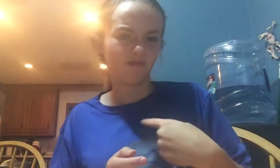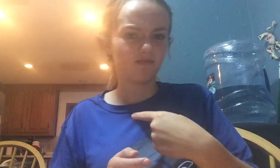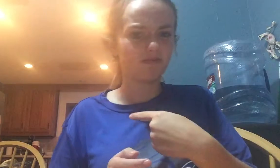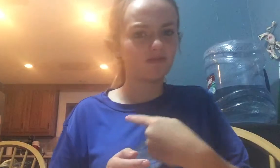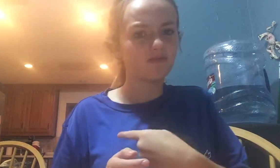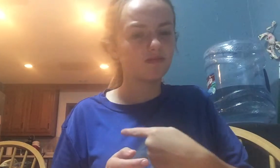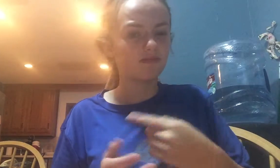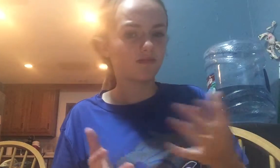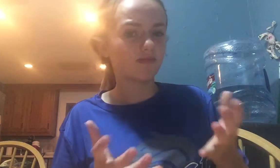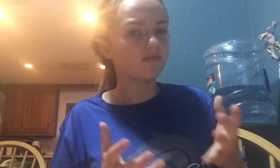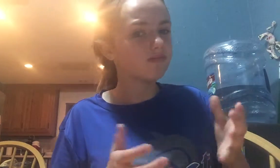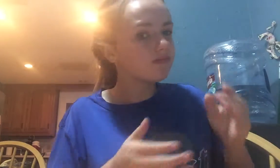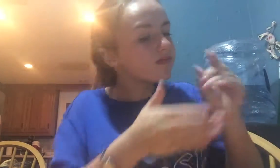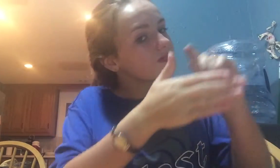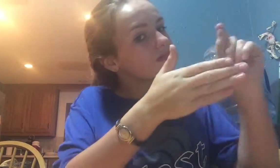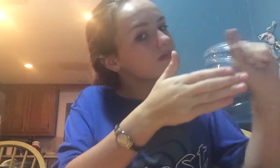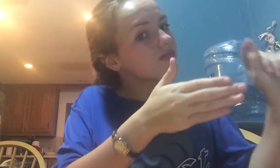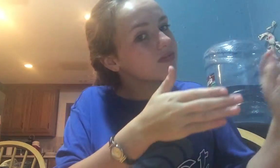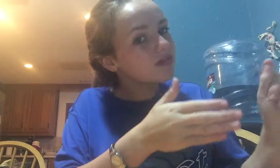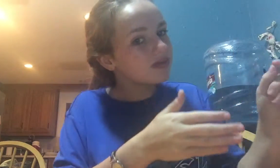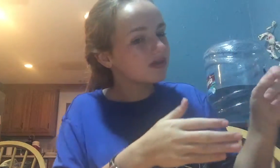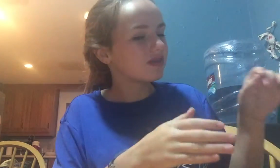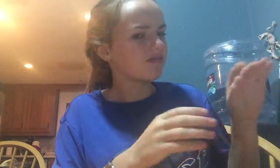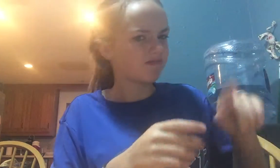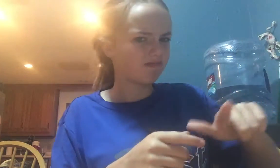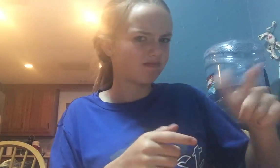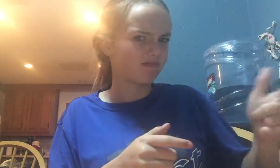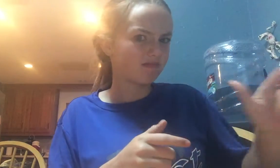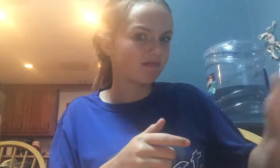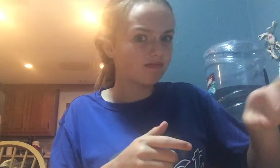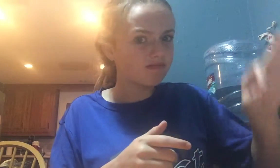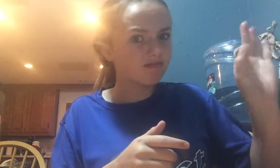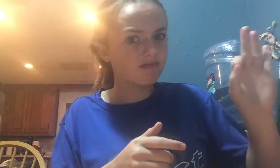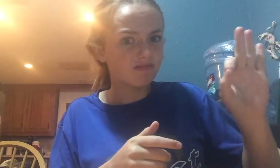If we wanted to write on the board, we had to go find another piece of chalk to write.